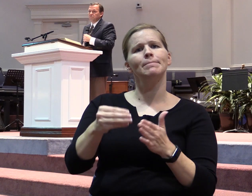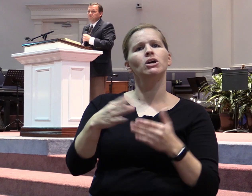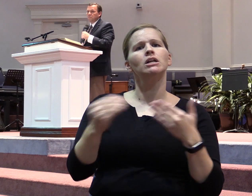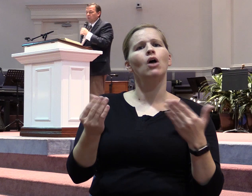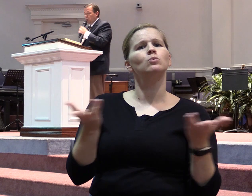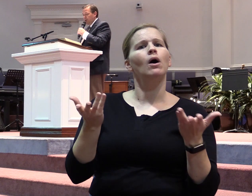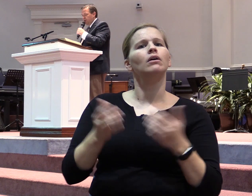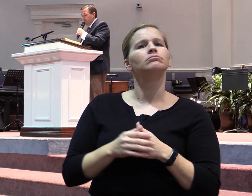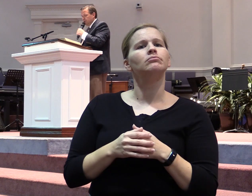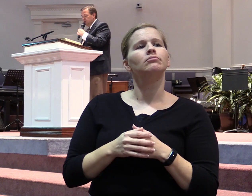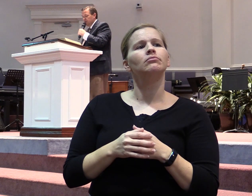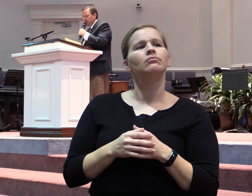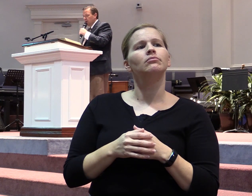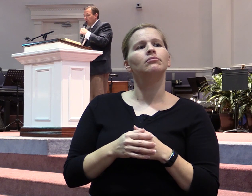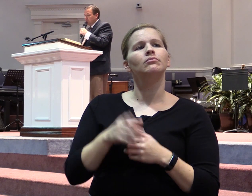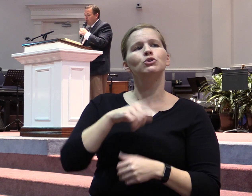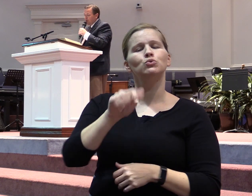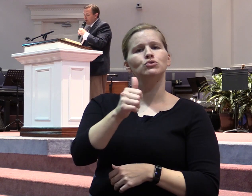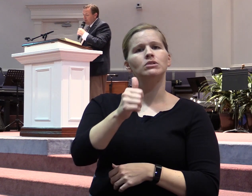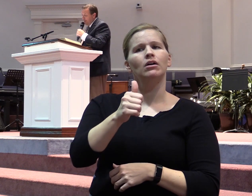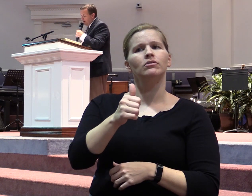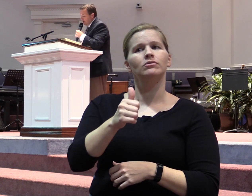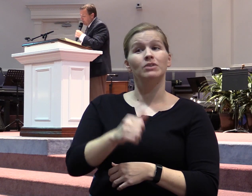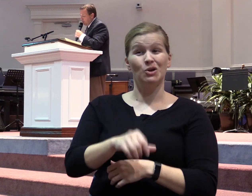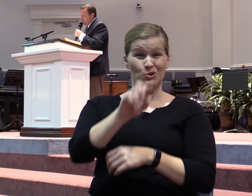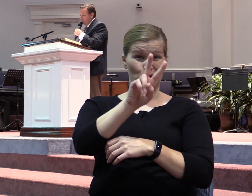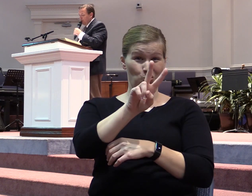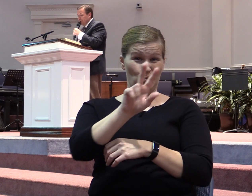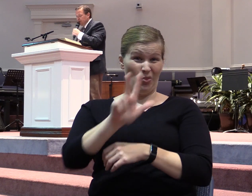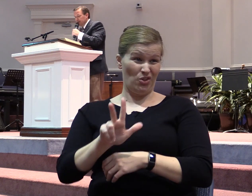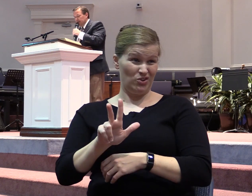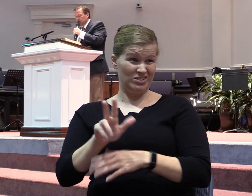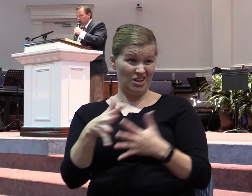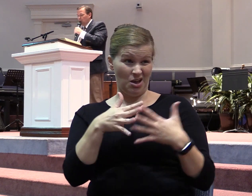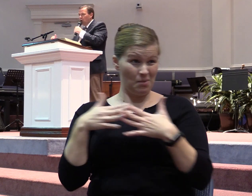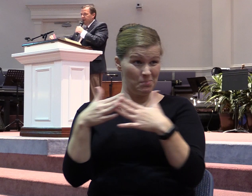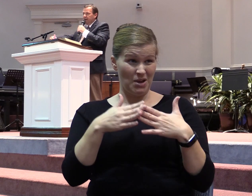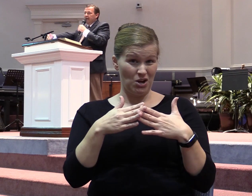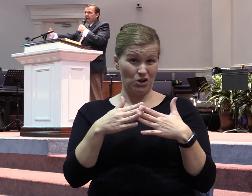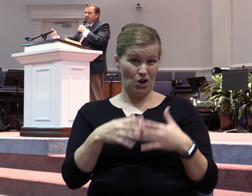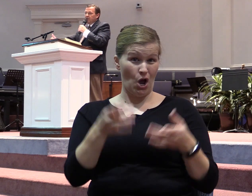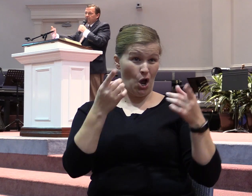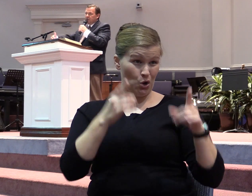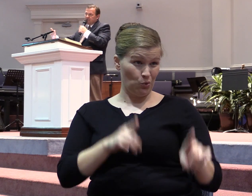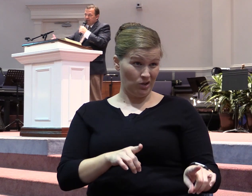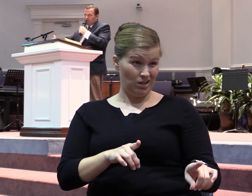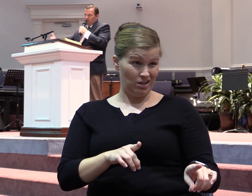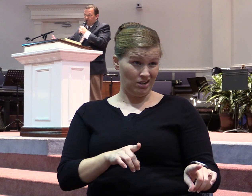What are you willing to do for $10 million? Two-thirds of Americans polled would agree to at least one and some to several of the